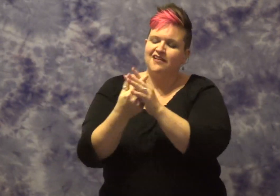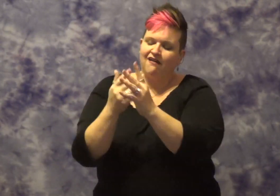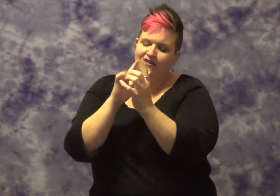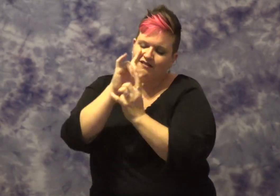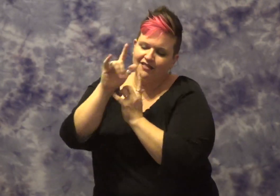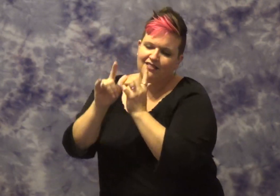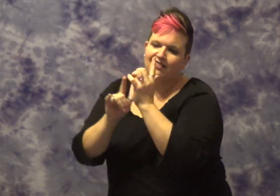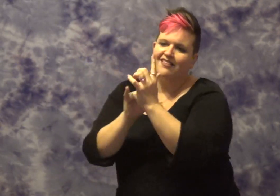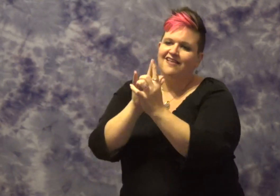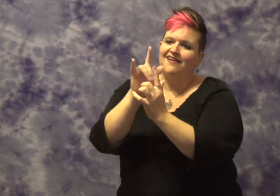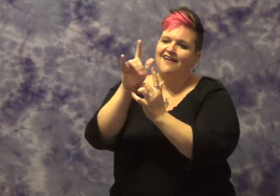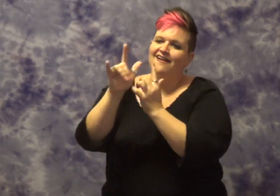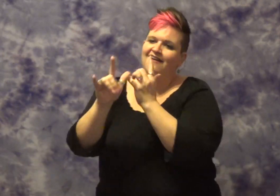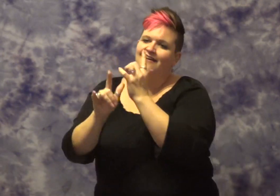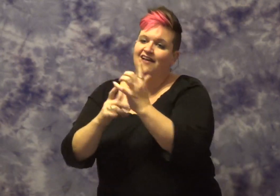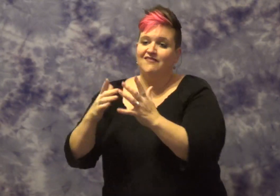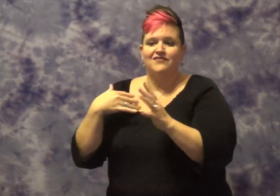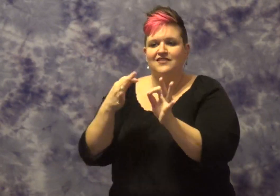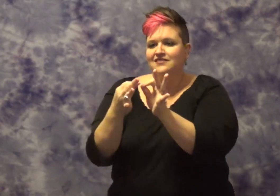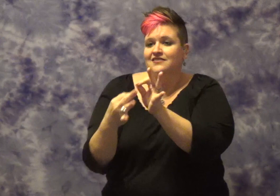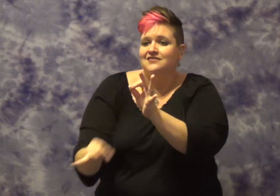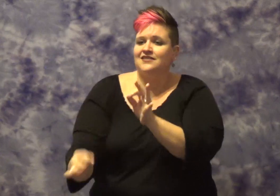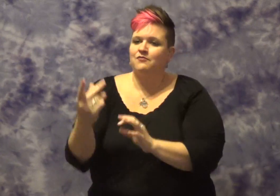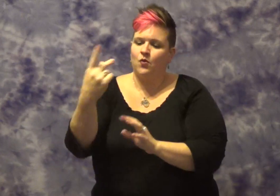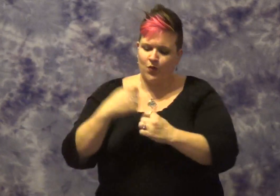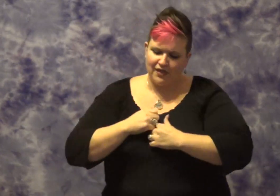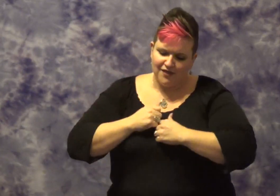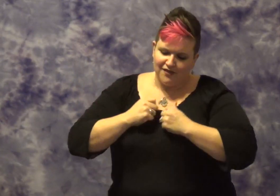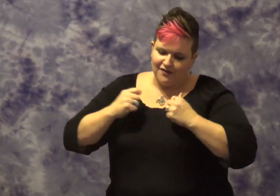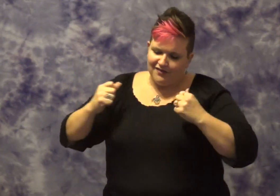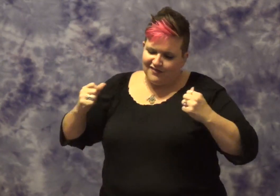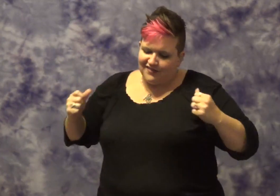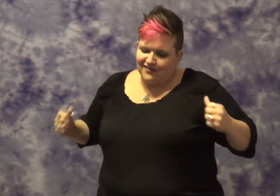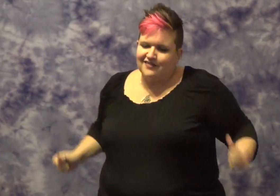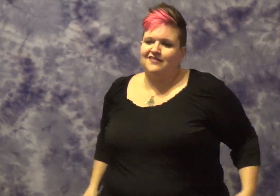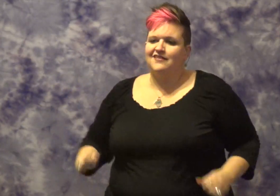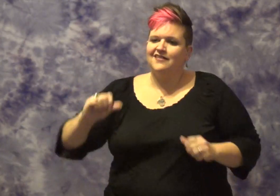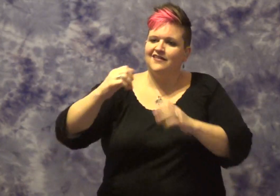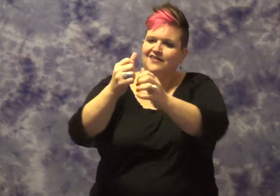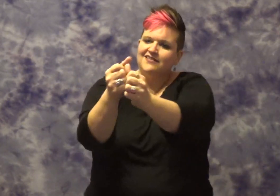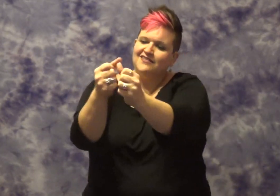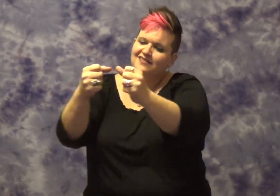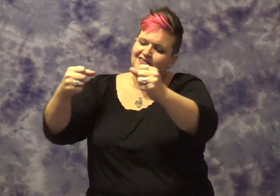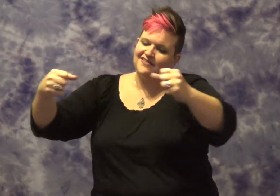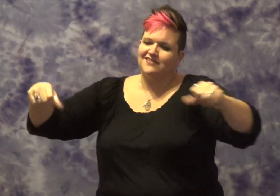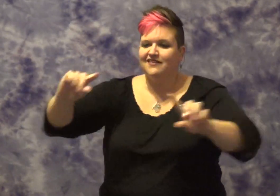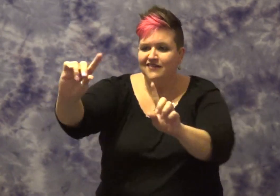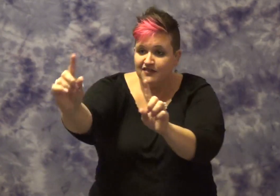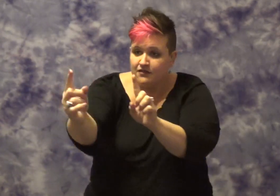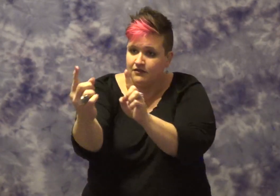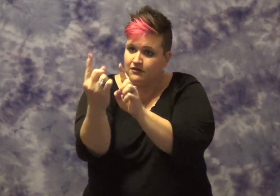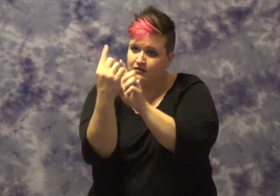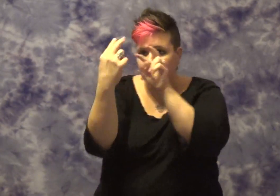sweeter innocence than our gentle sin In the